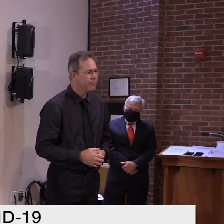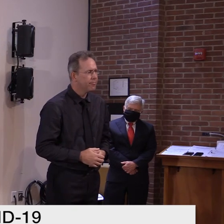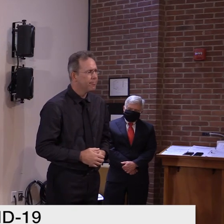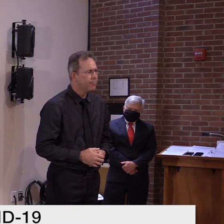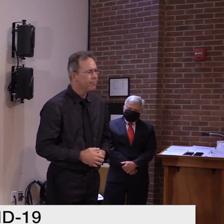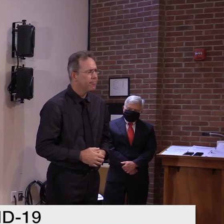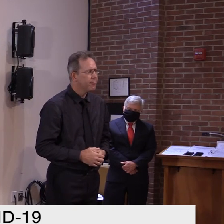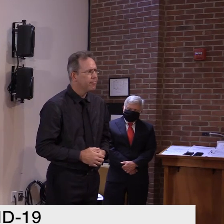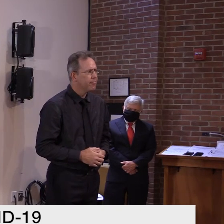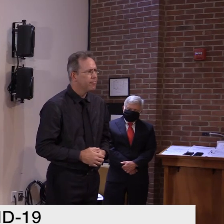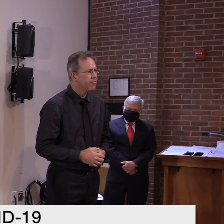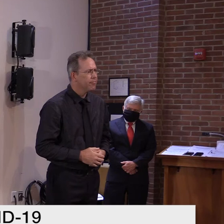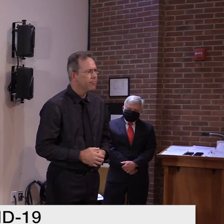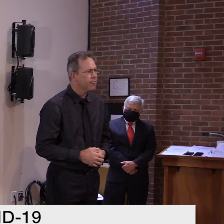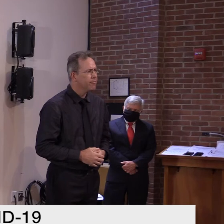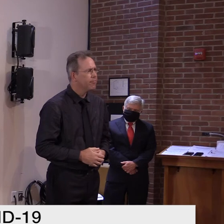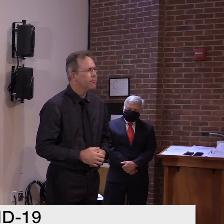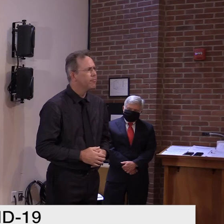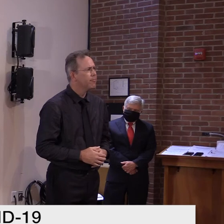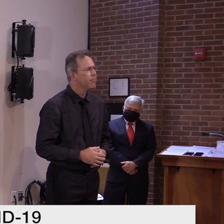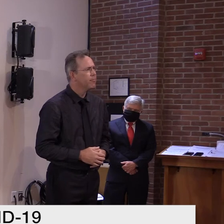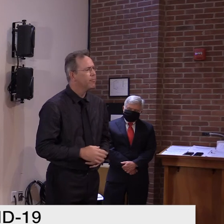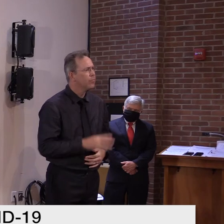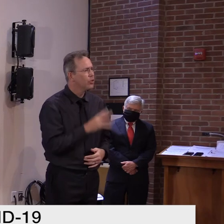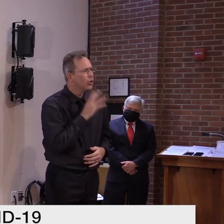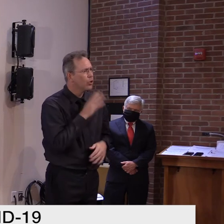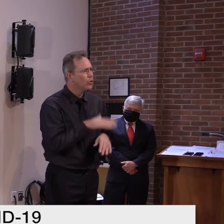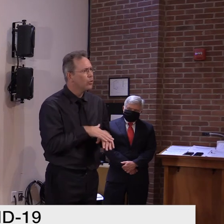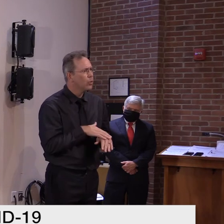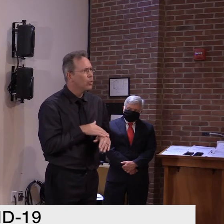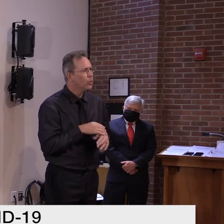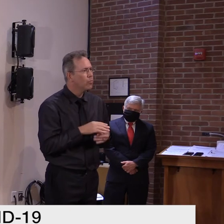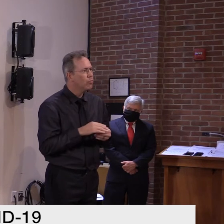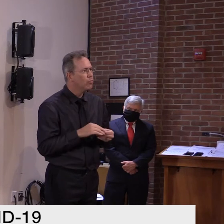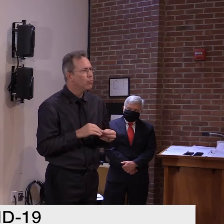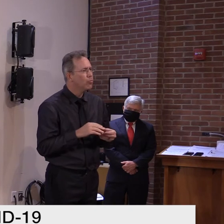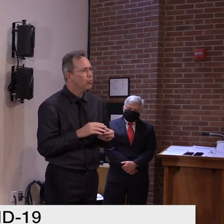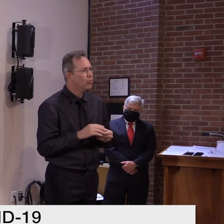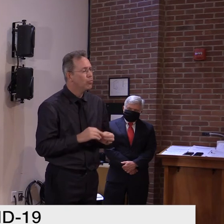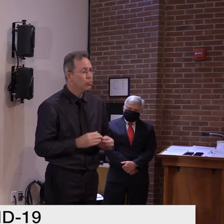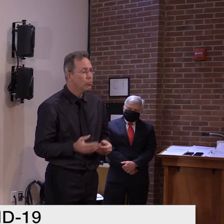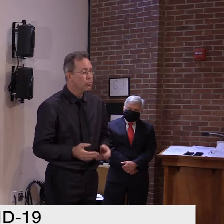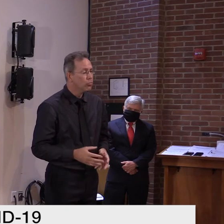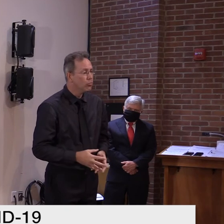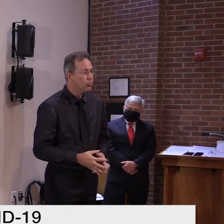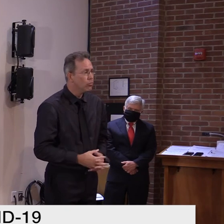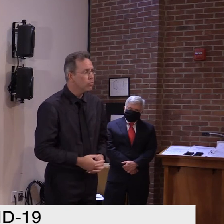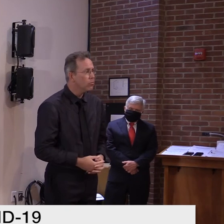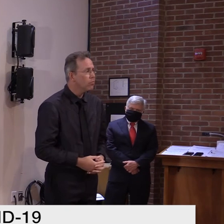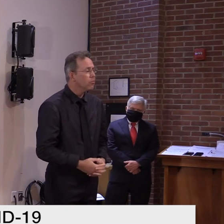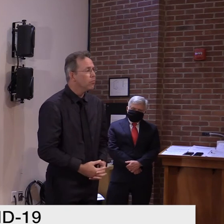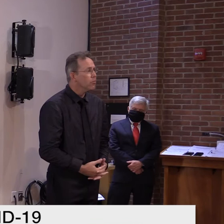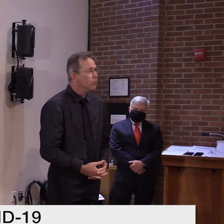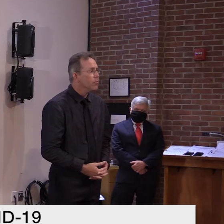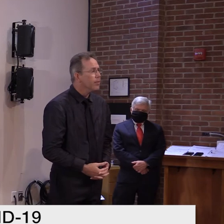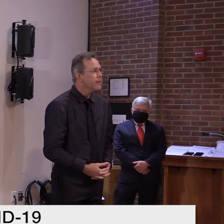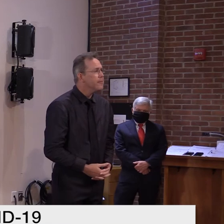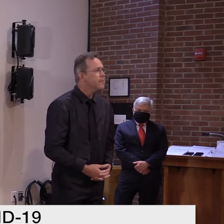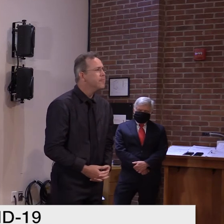So, um, I'm, I'm curious about this, these restrictions on social behavior.